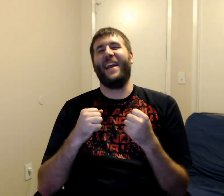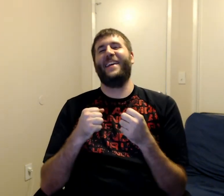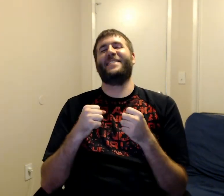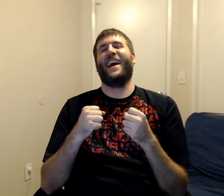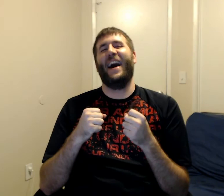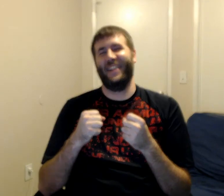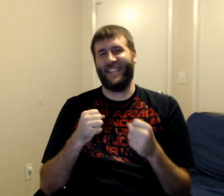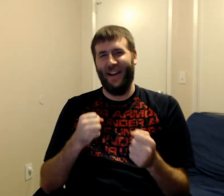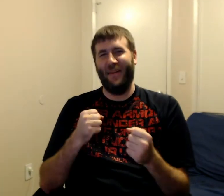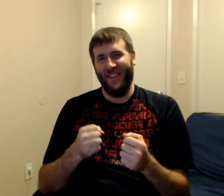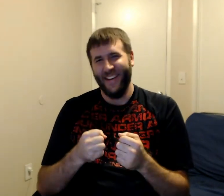is awesome! Awesome!